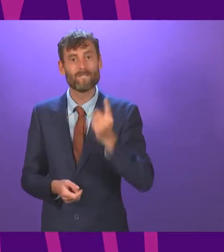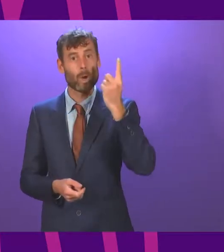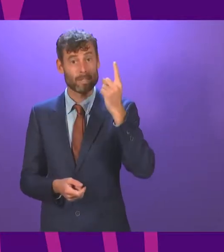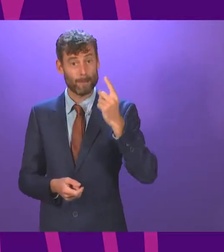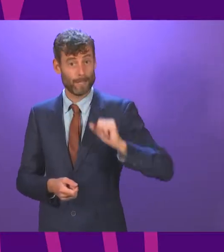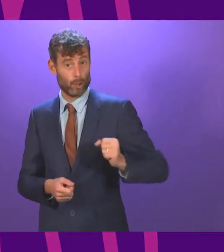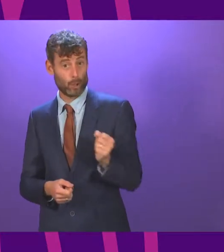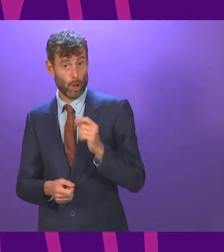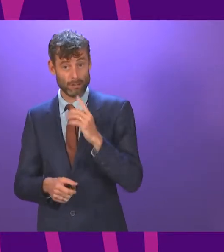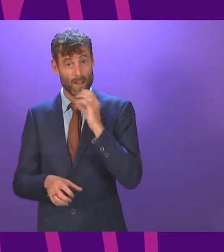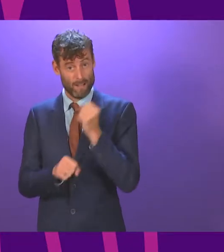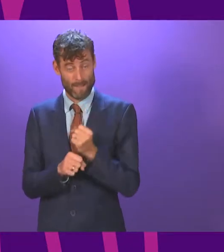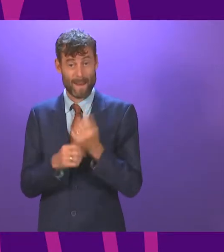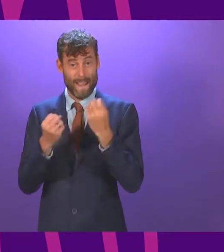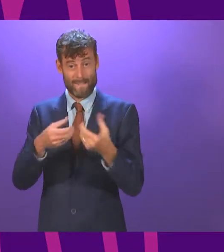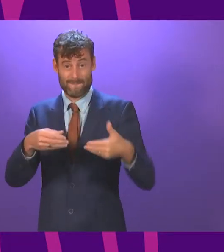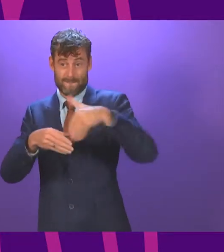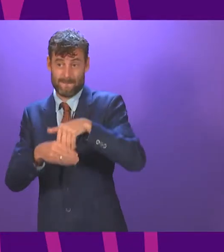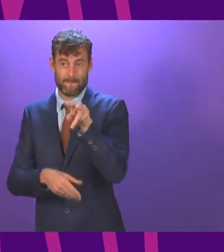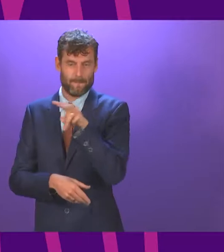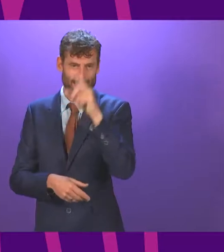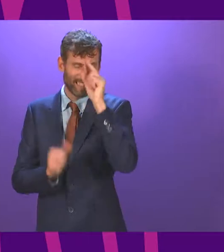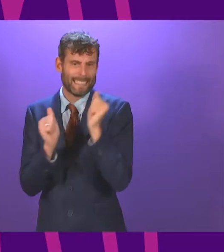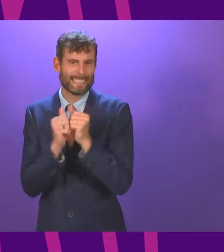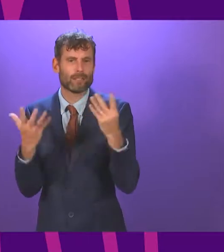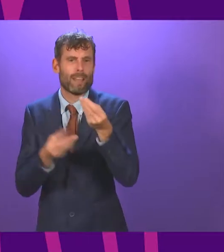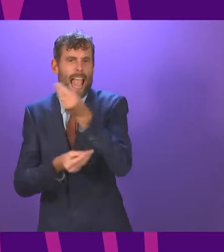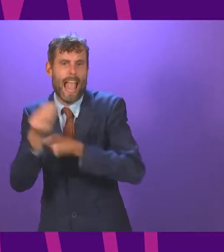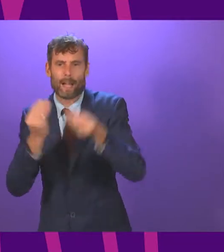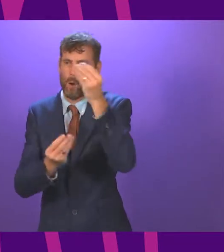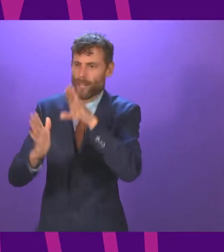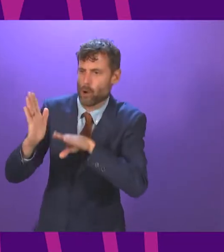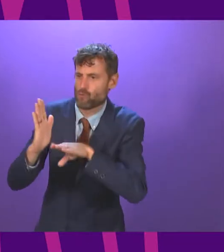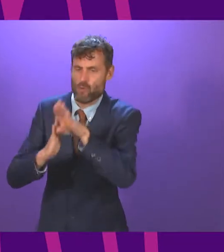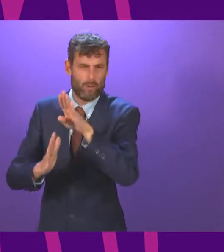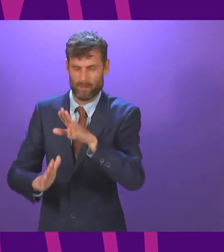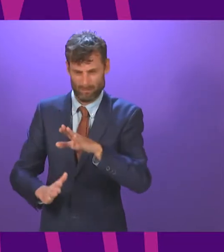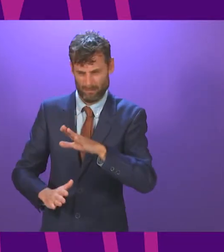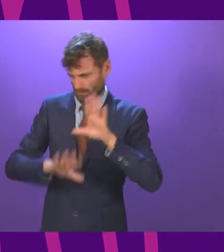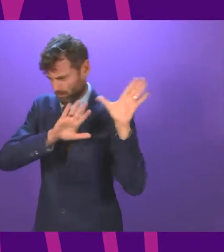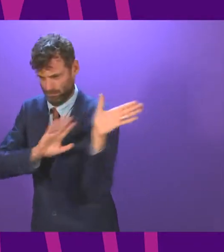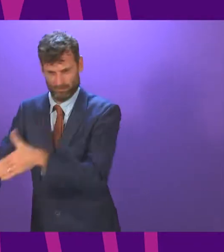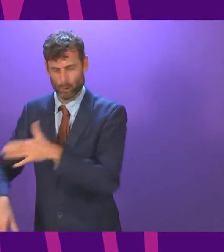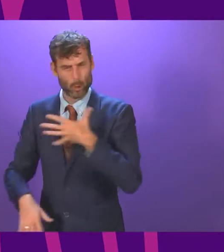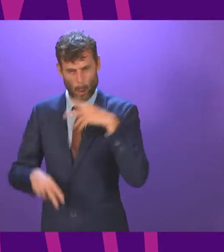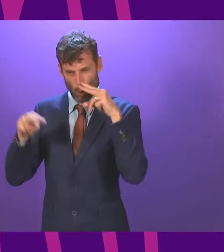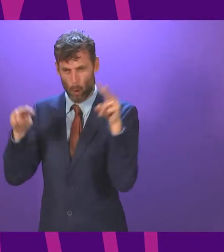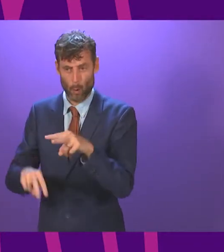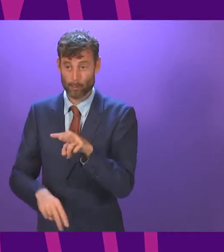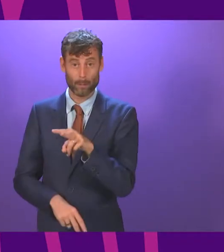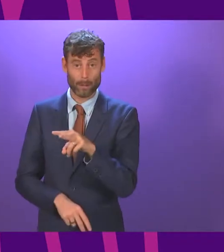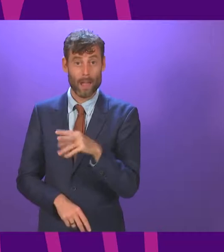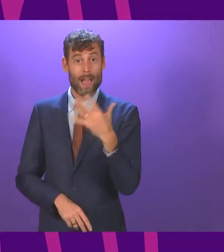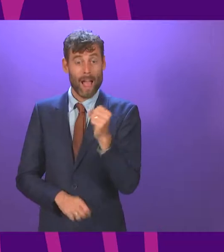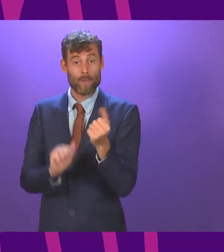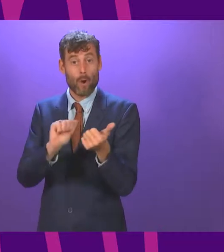People who don't just not believe in economic growth, but people who are actively hostile to it. We have a party whose co-leader